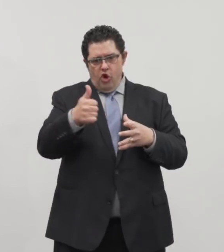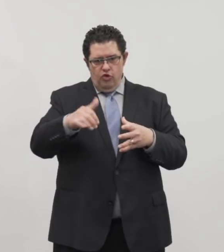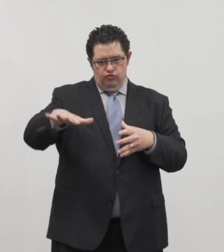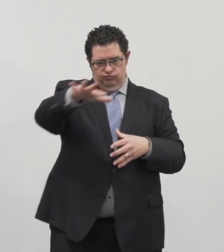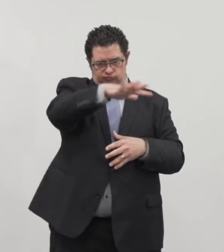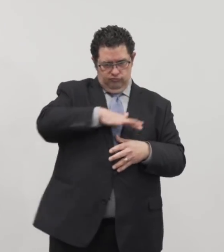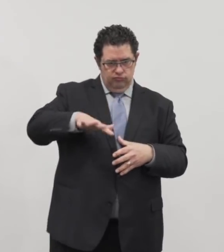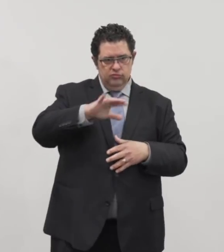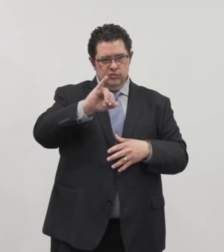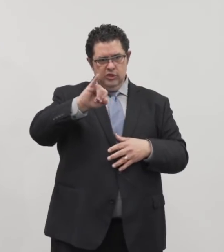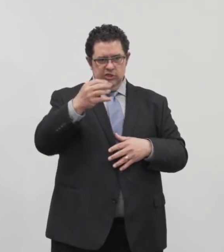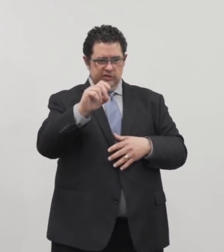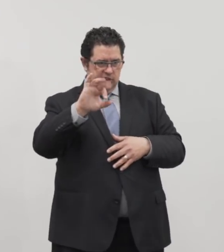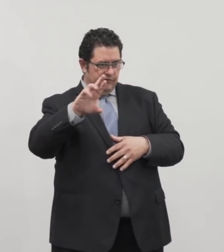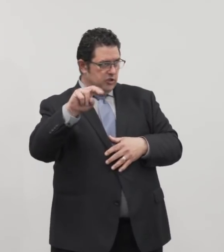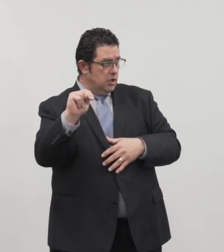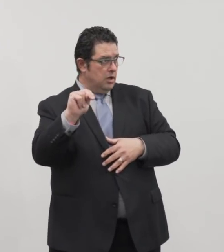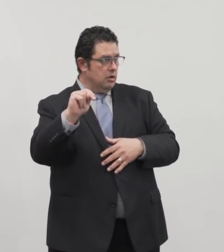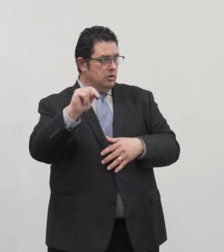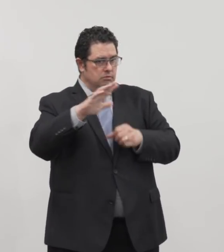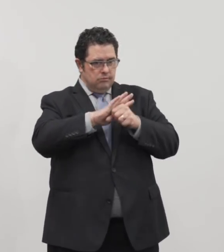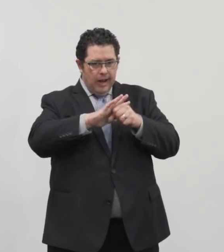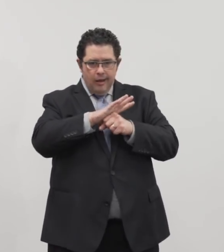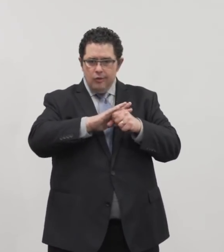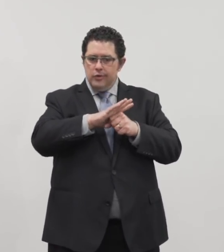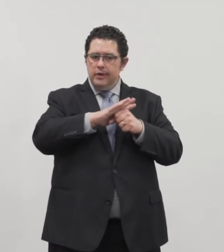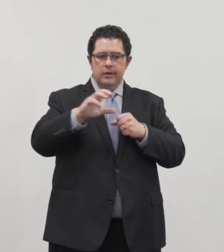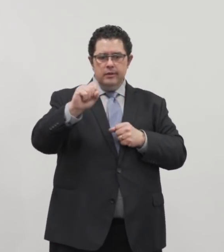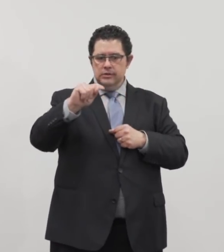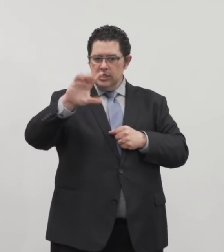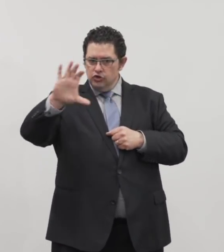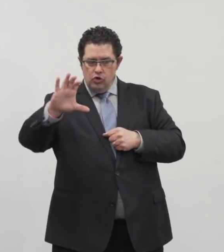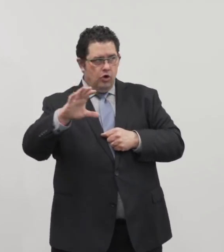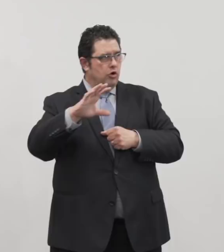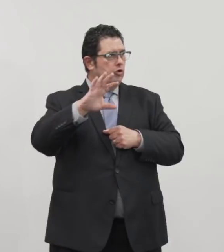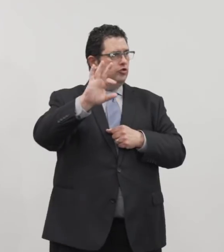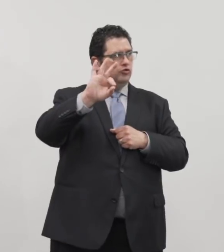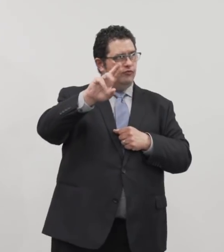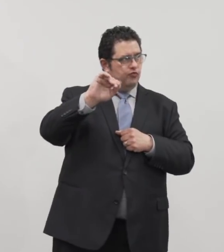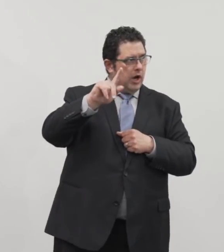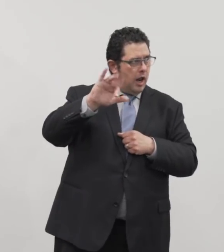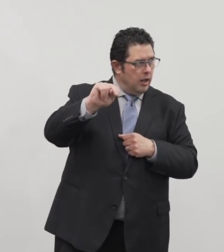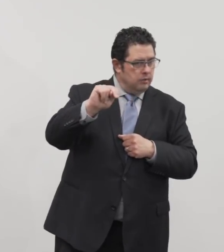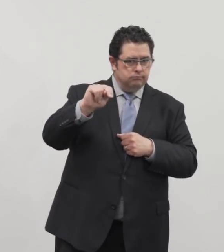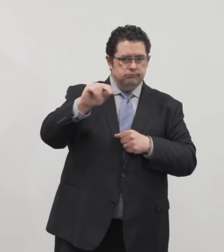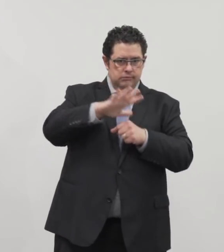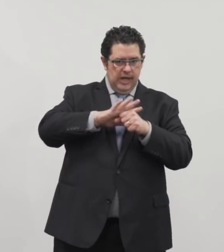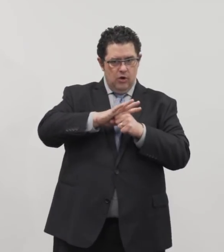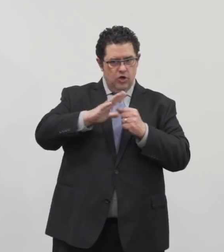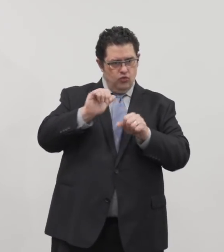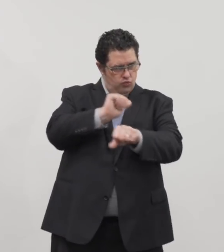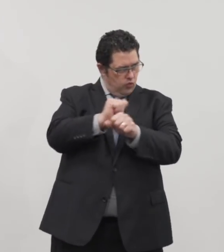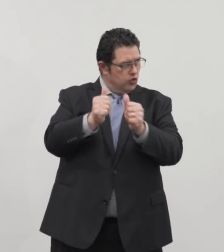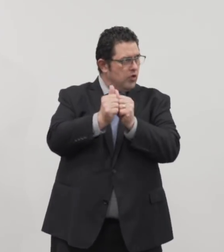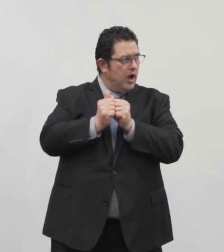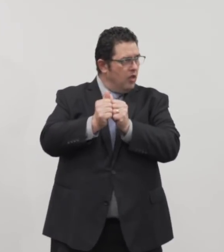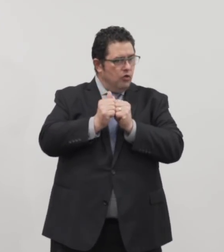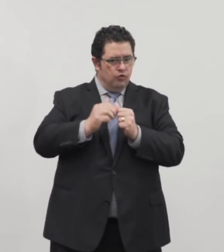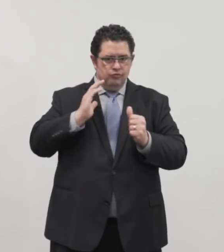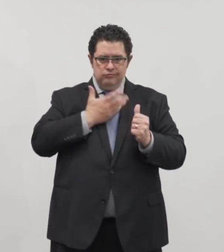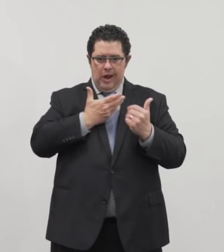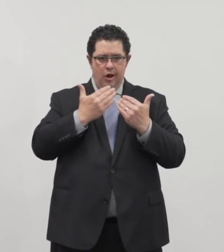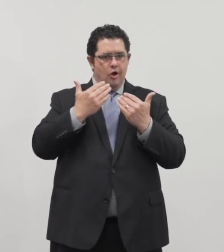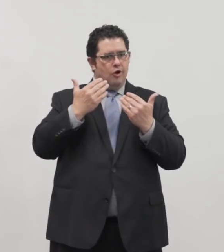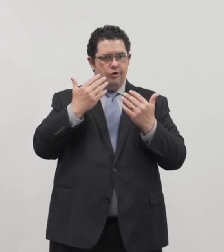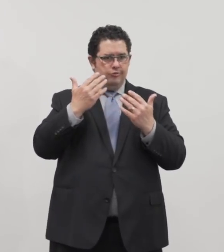around us. Jefferson County, Franklin County, and St. Charles County. Because regardless of our restrictions, which are dependent really